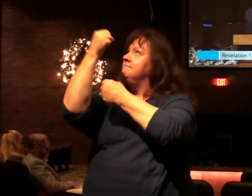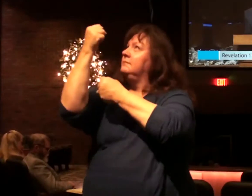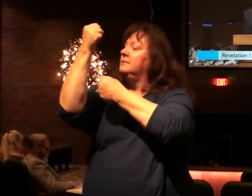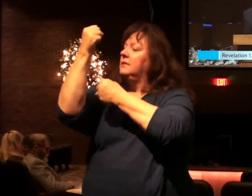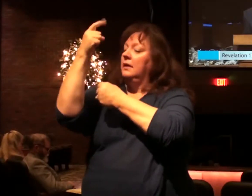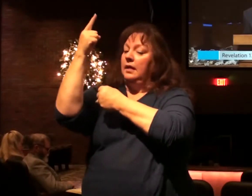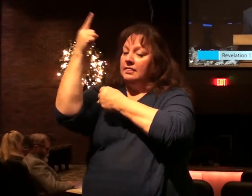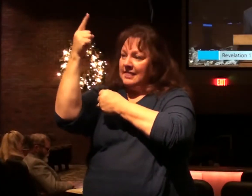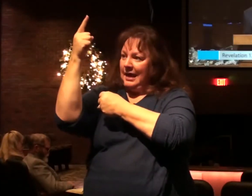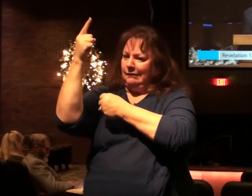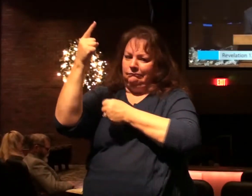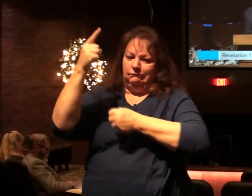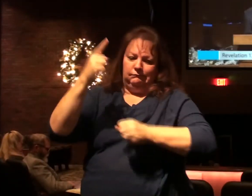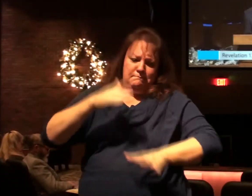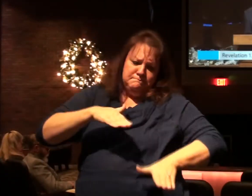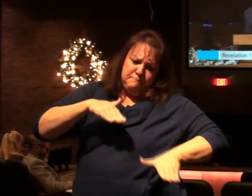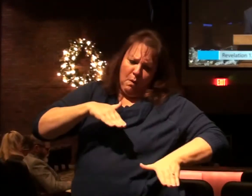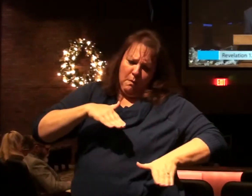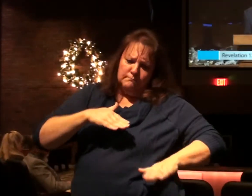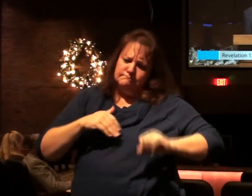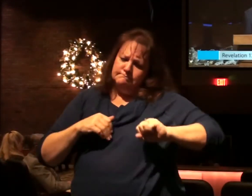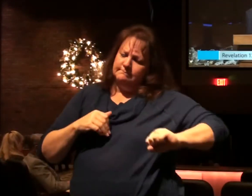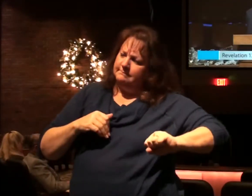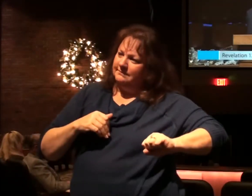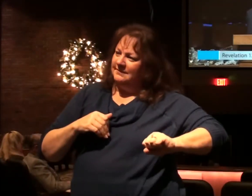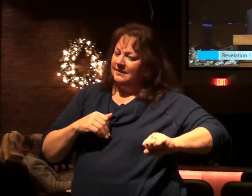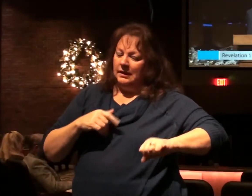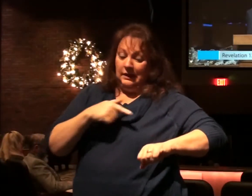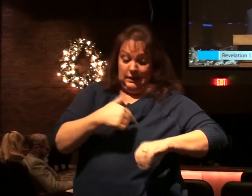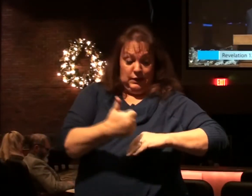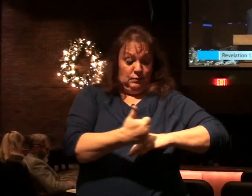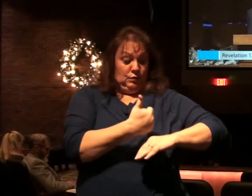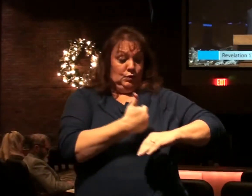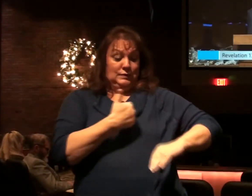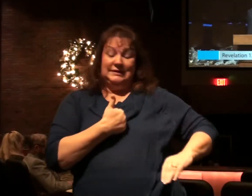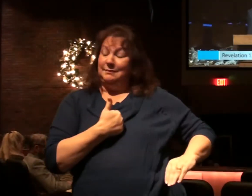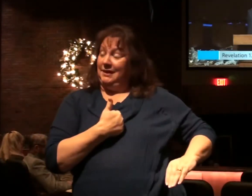overcame him, the devil, the accuser,